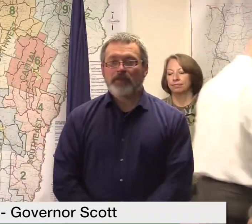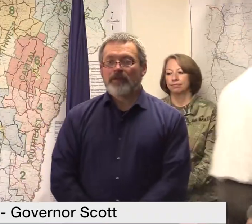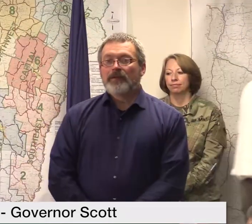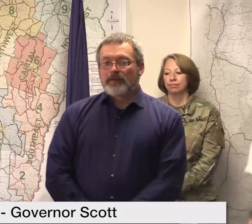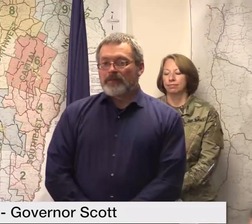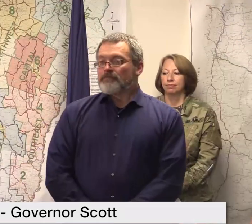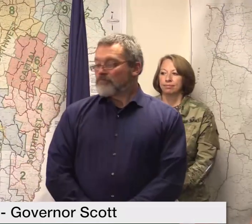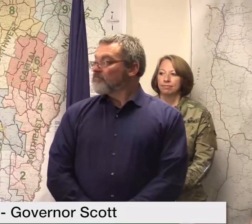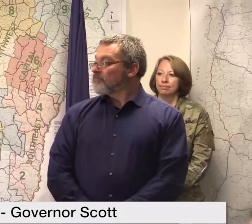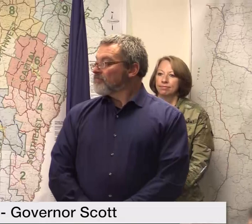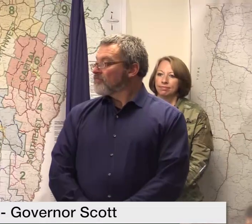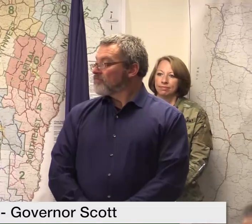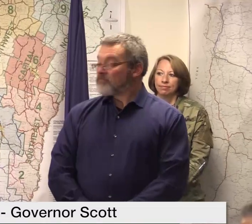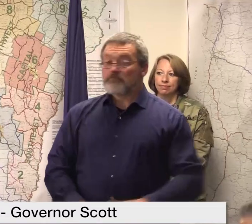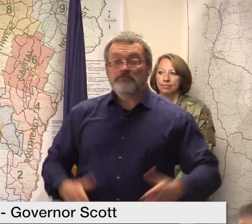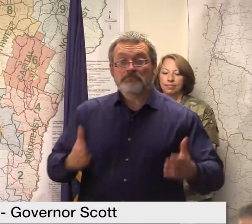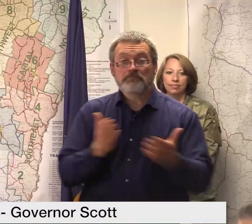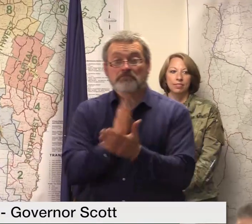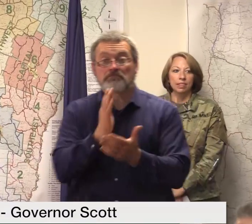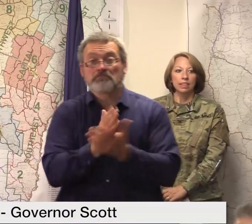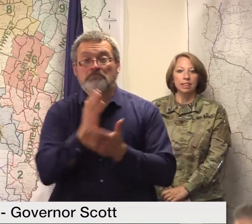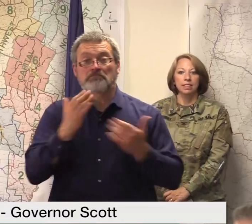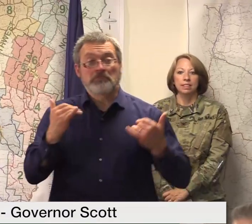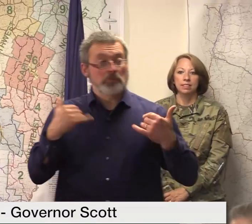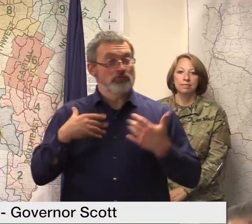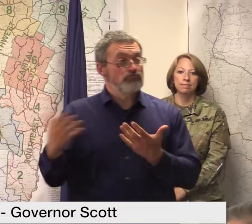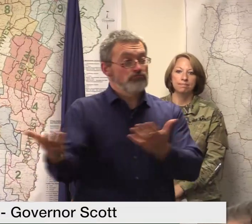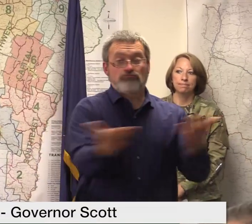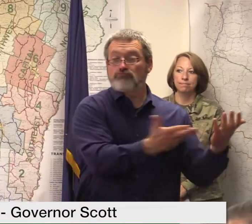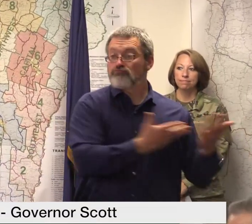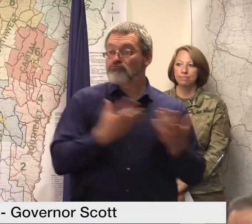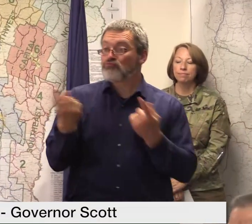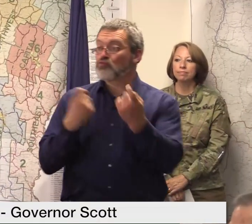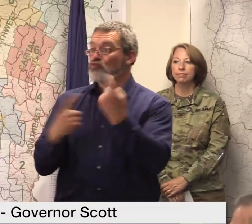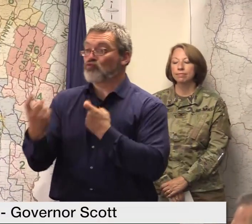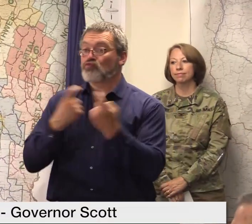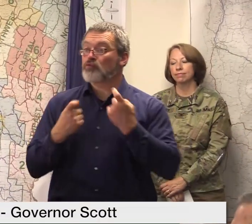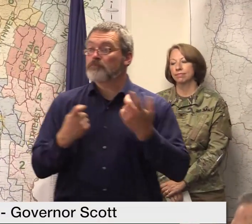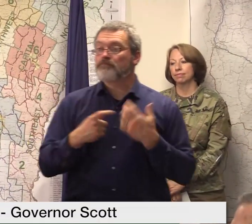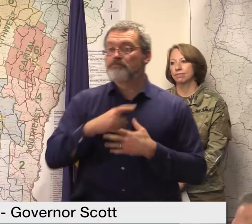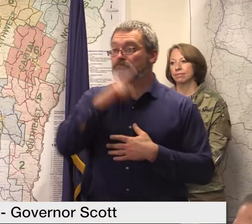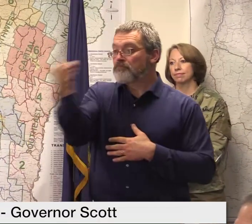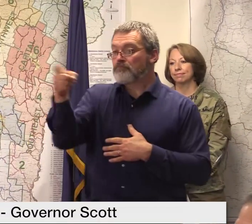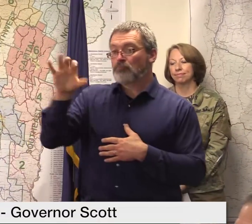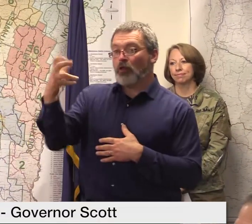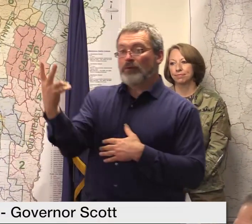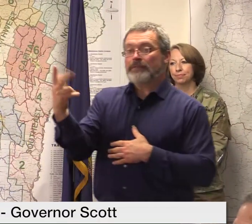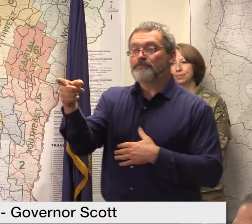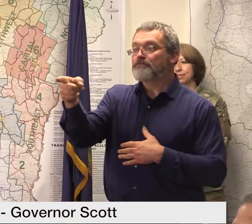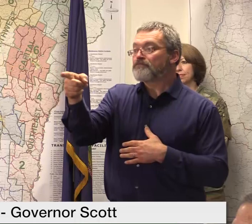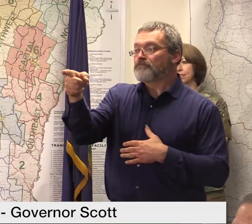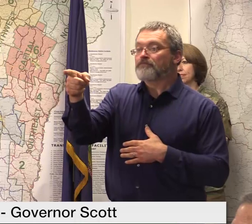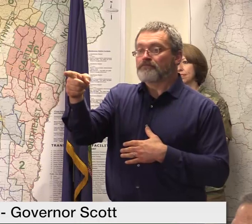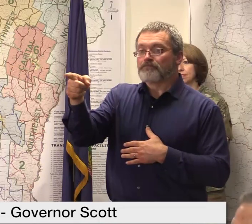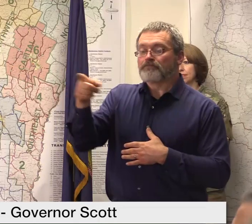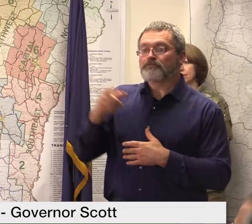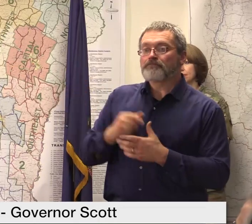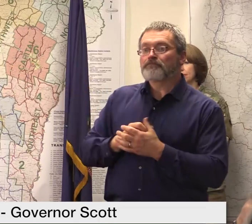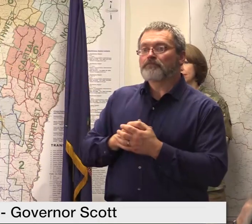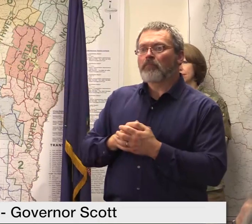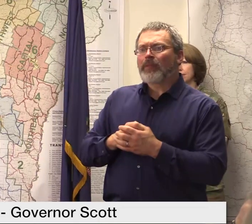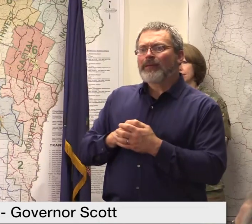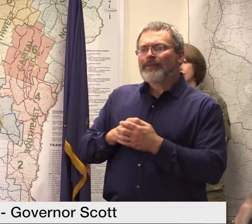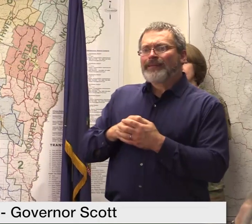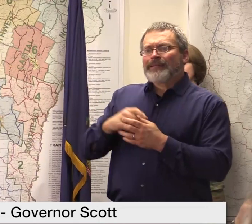thank you secretary and we'll now open up to questions governor for counties like or means county what is the threshold